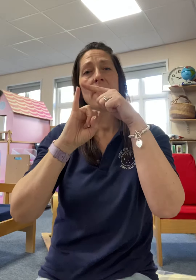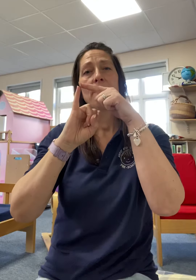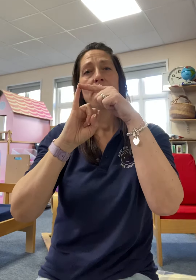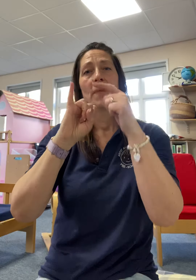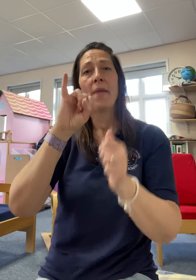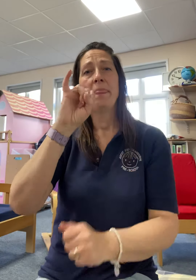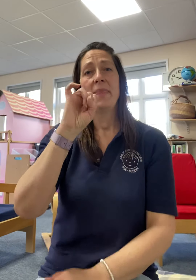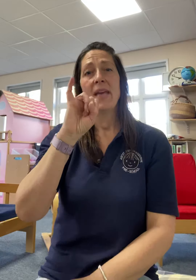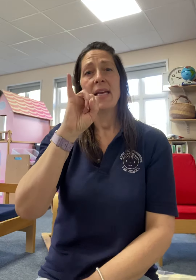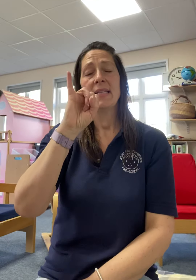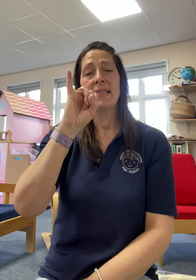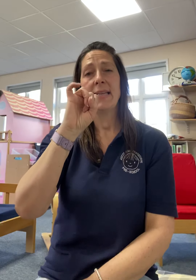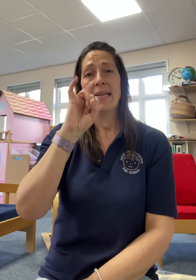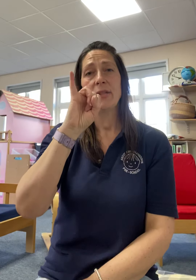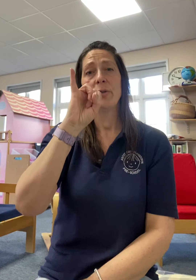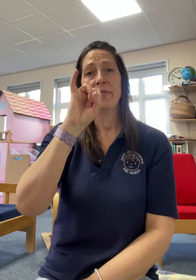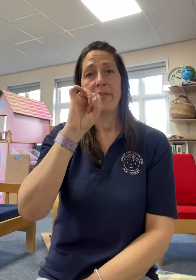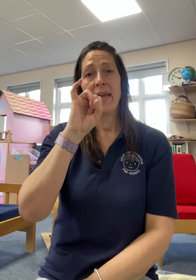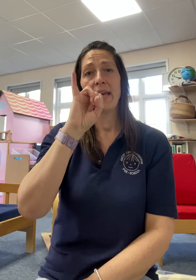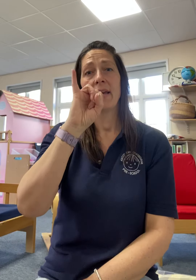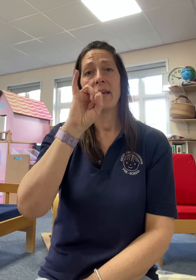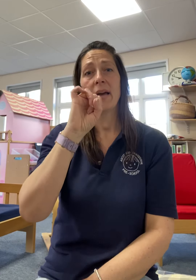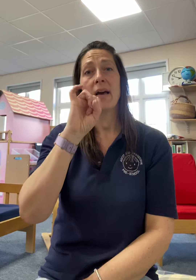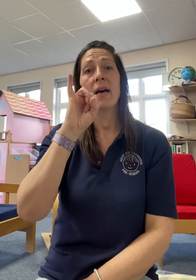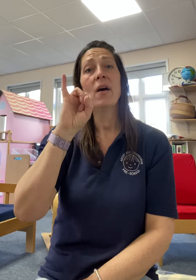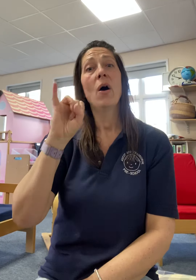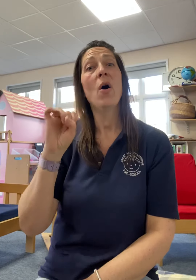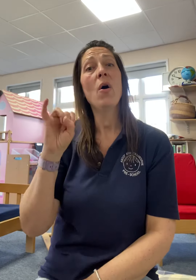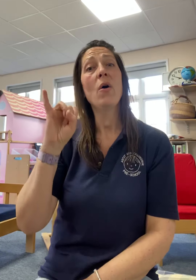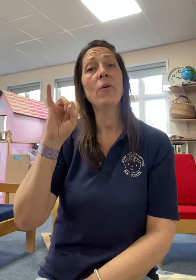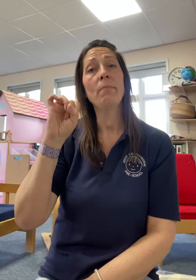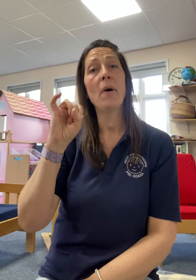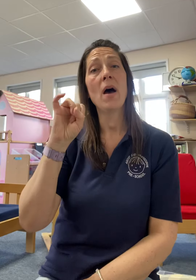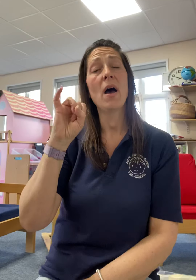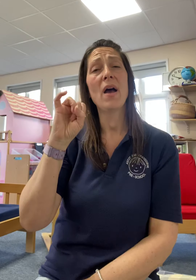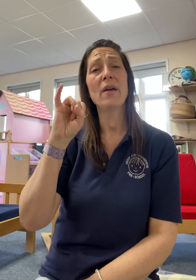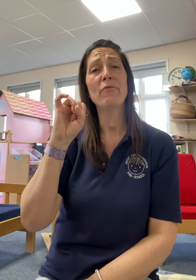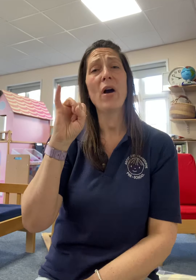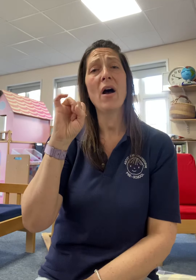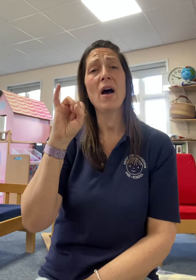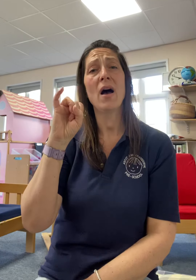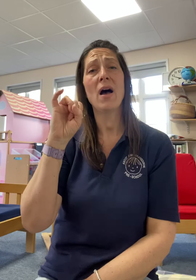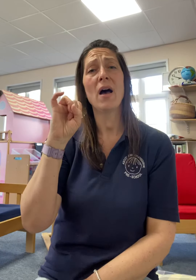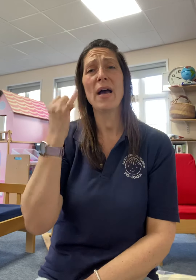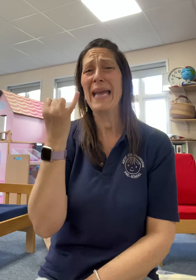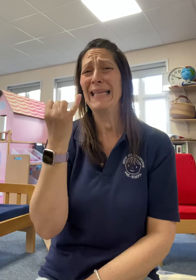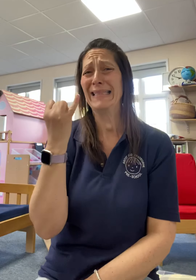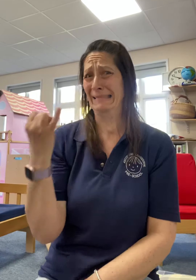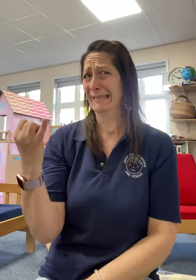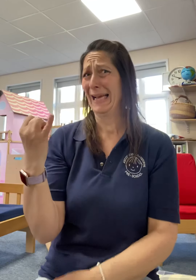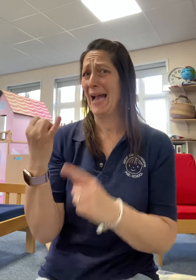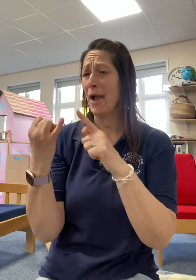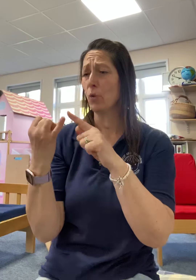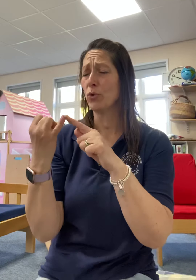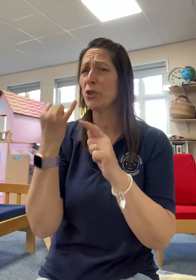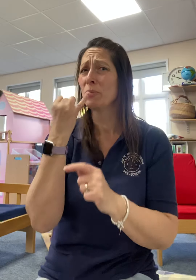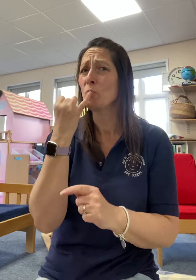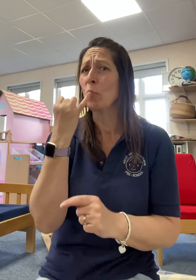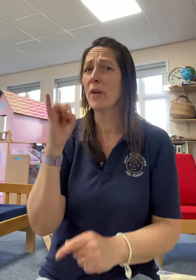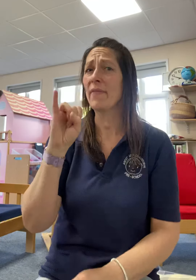This little finger on my right. Ouch. Give